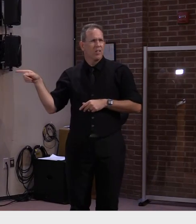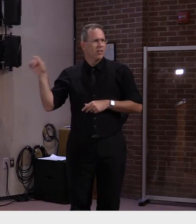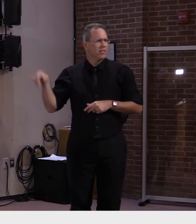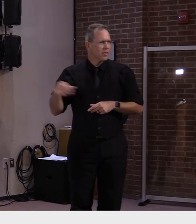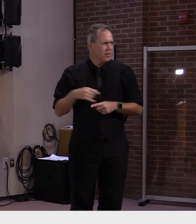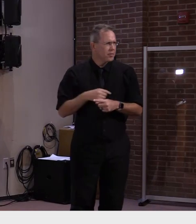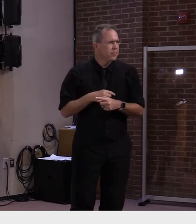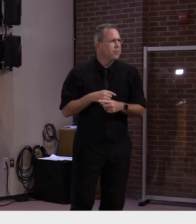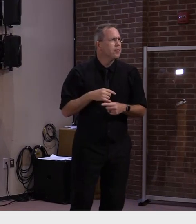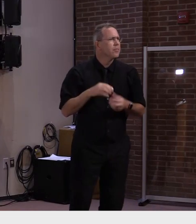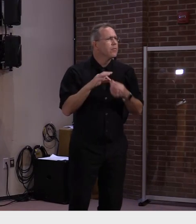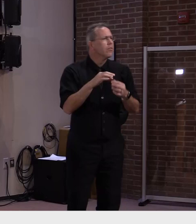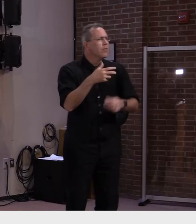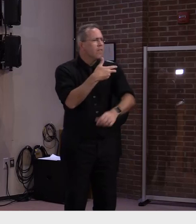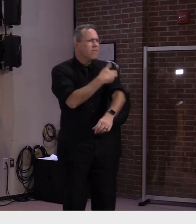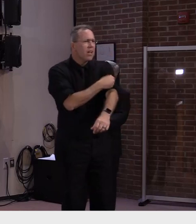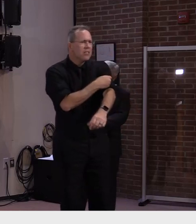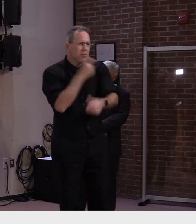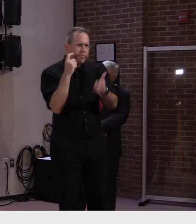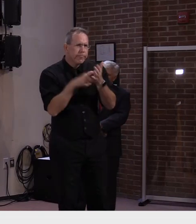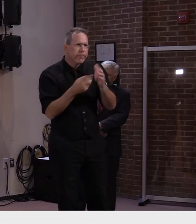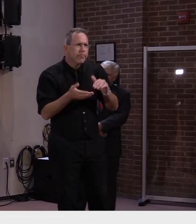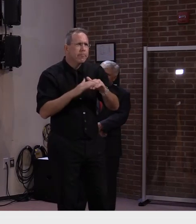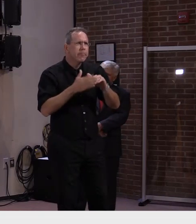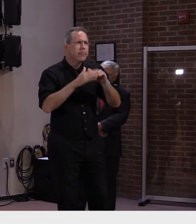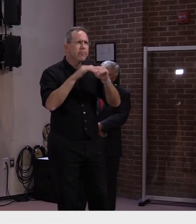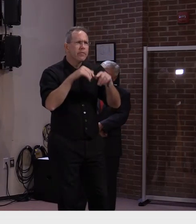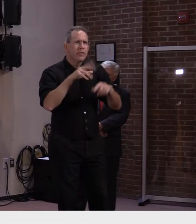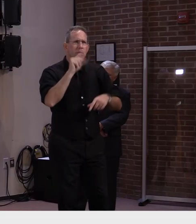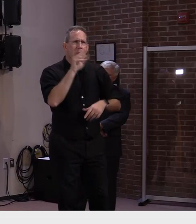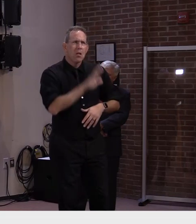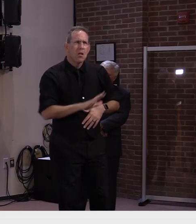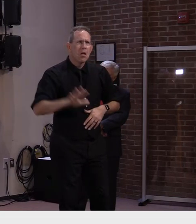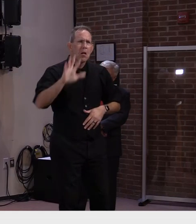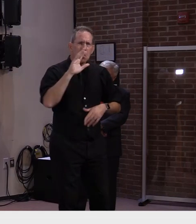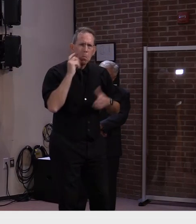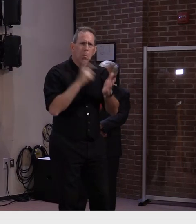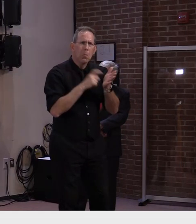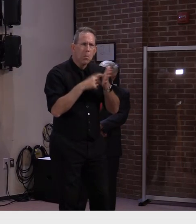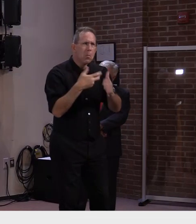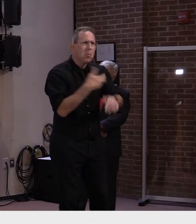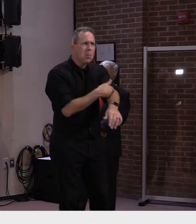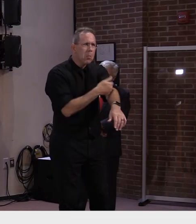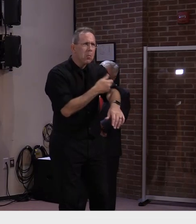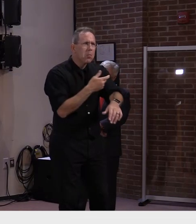weeks. Are you seeing that in all regions of the state and in particular in the Northeast Kingdom?